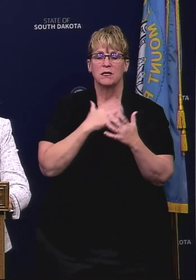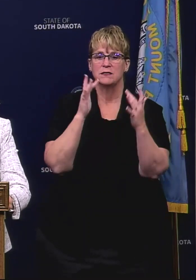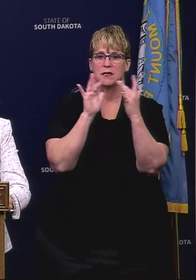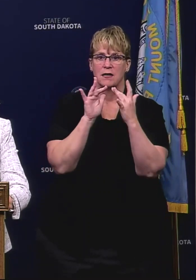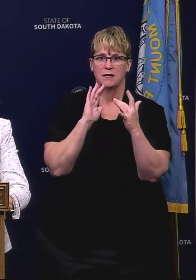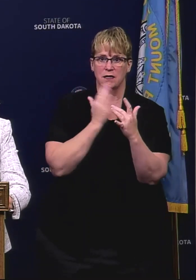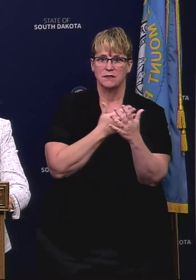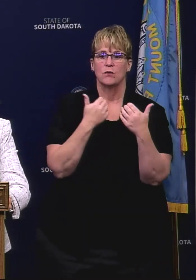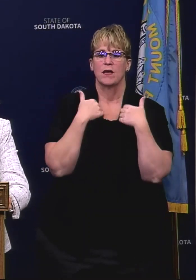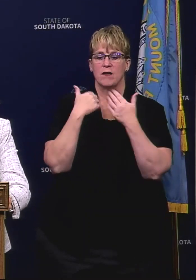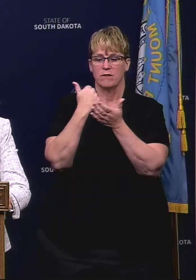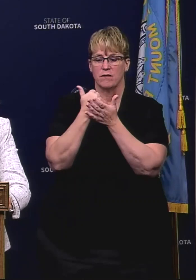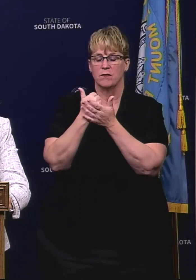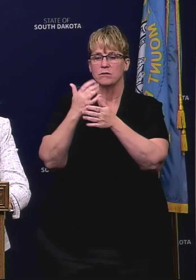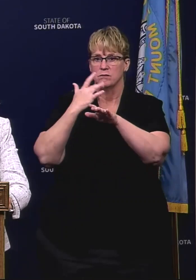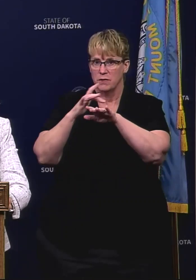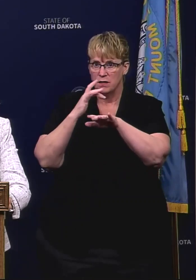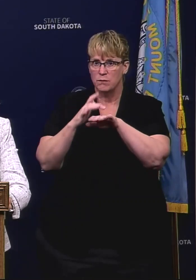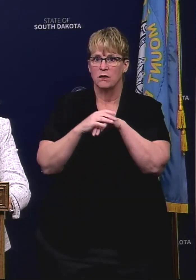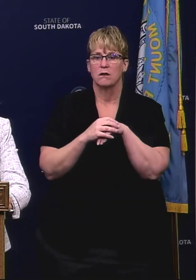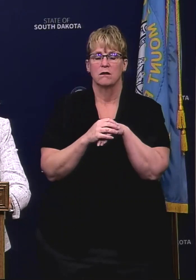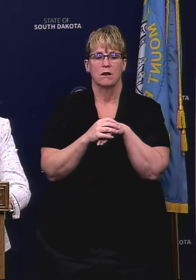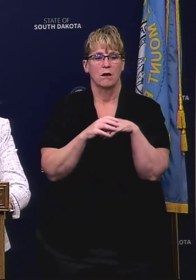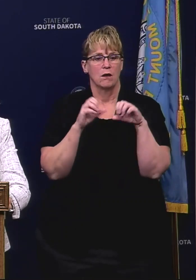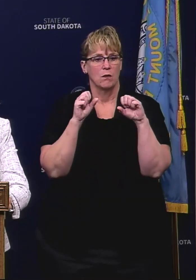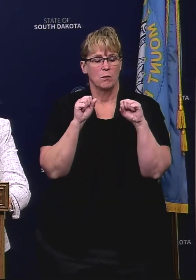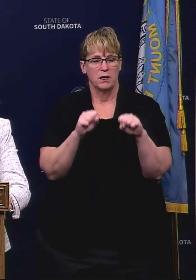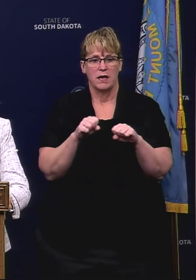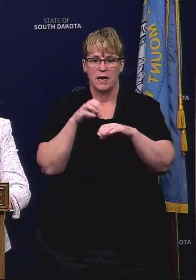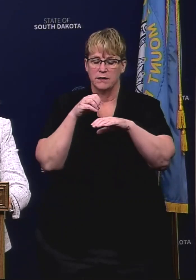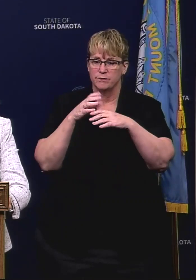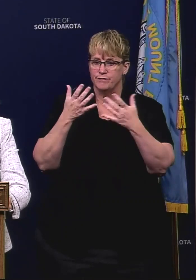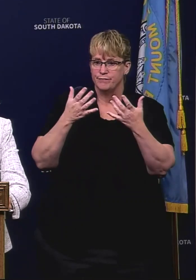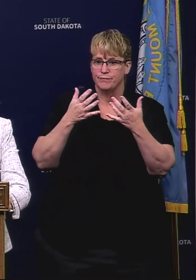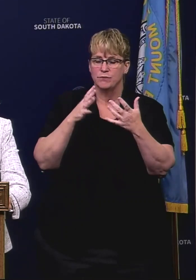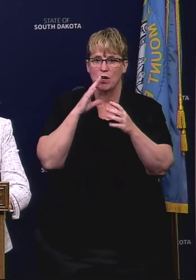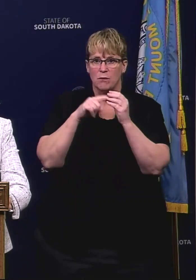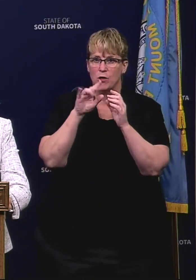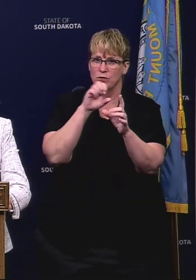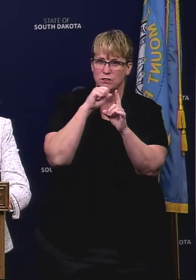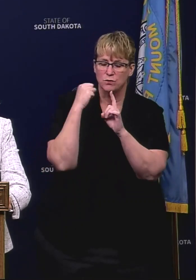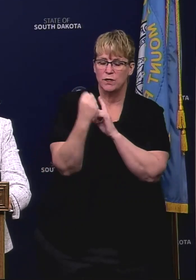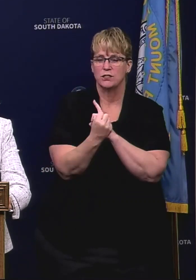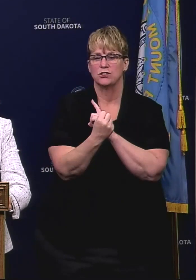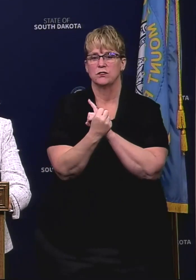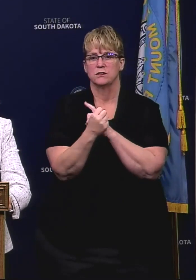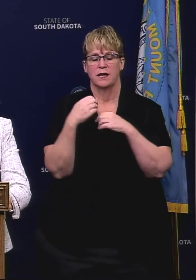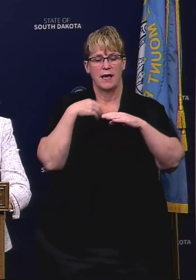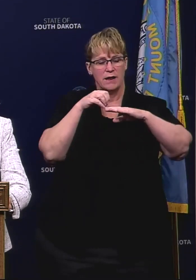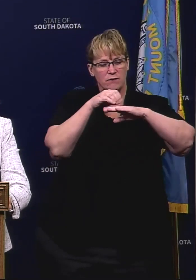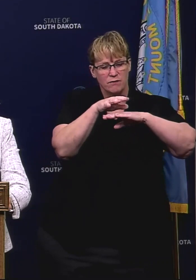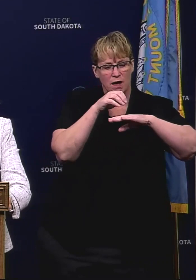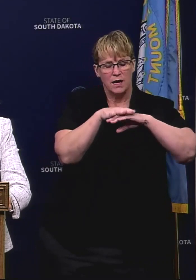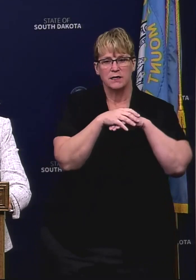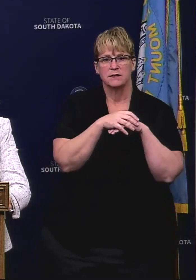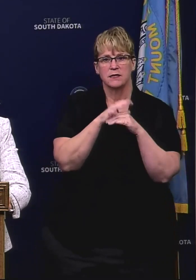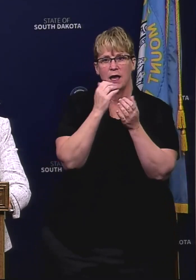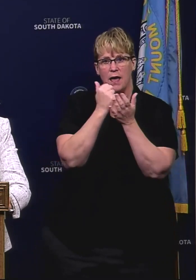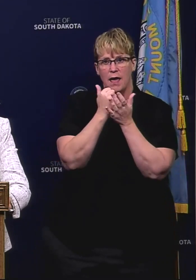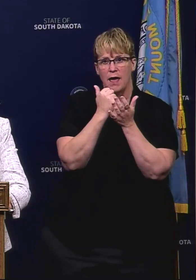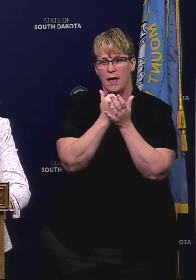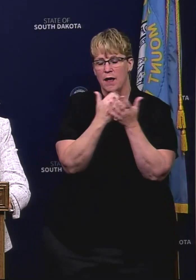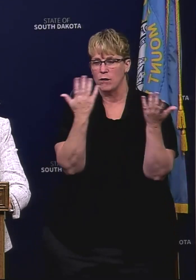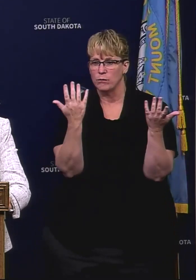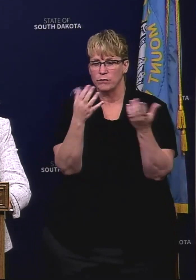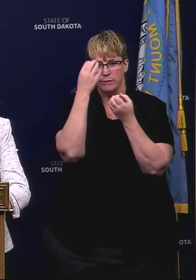out to us we have help available we're available to walk through what your scenario is and give advice help point you to